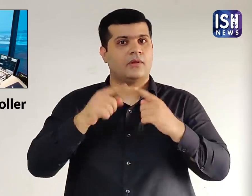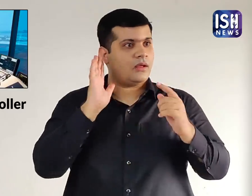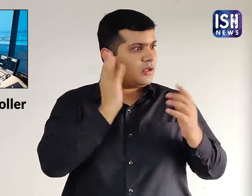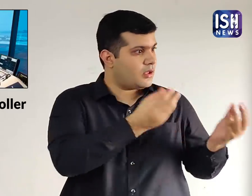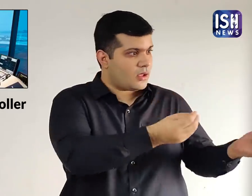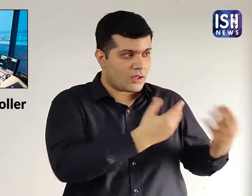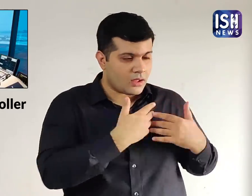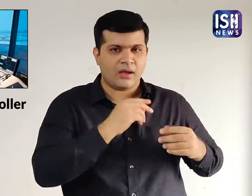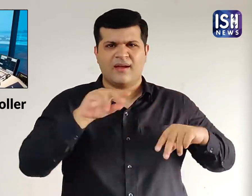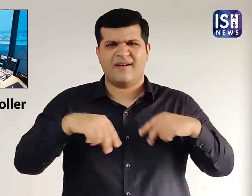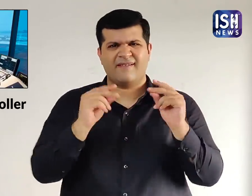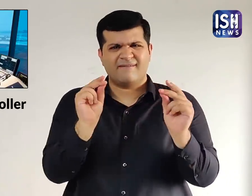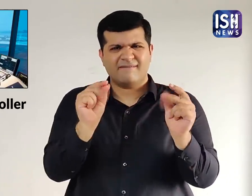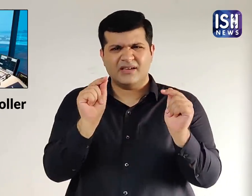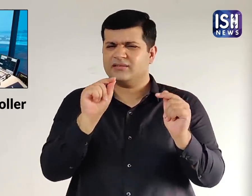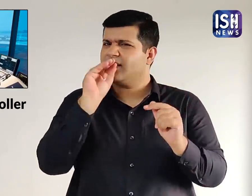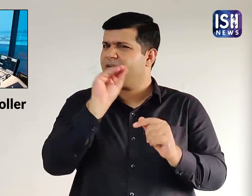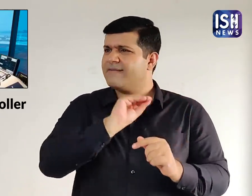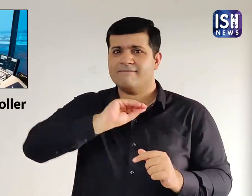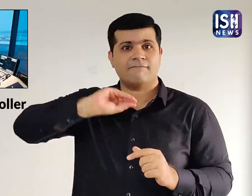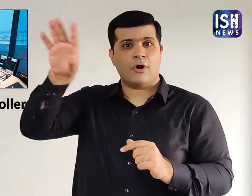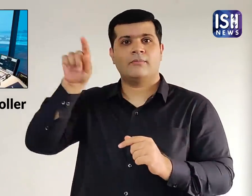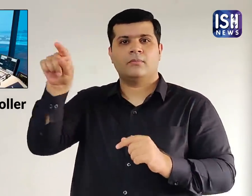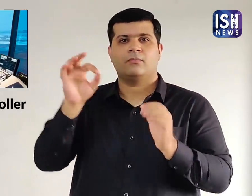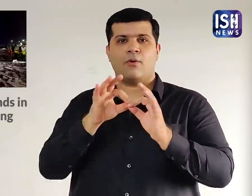The Mumbai airport was quickly informed as well.